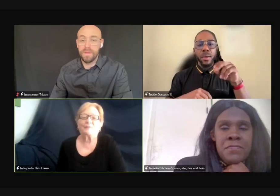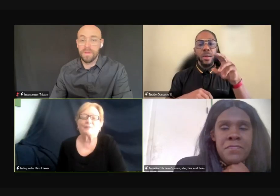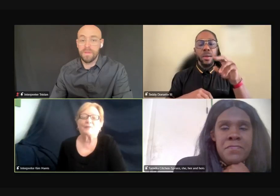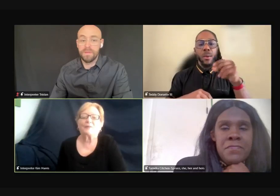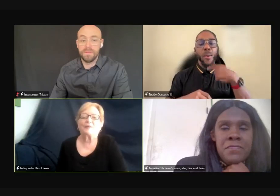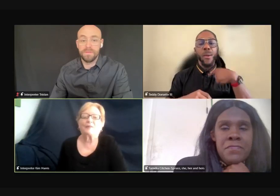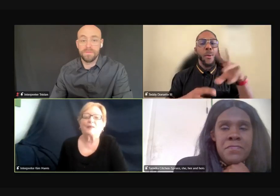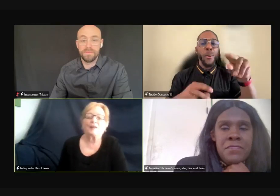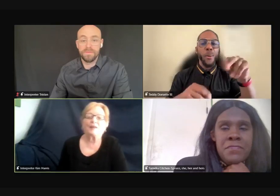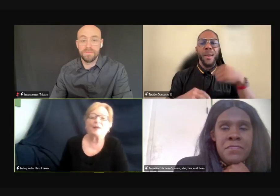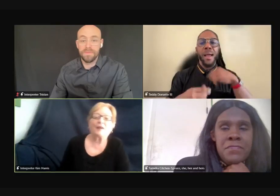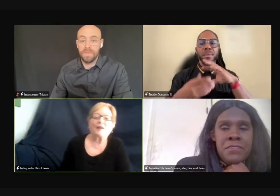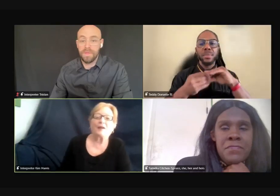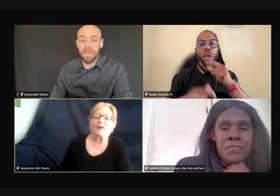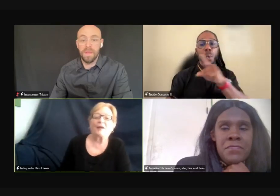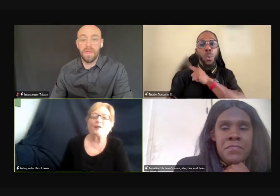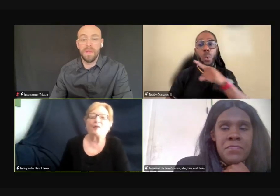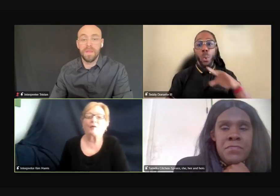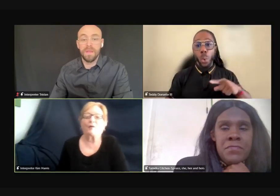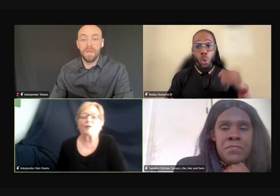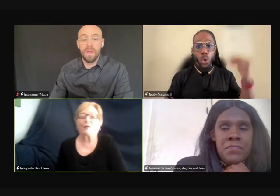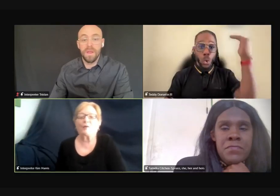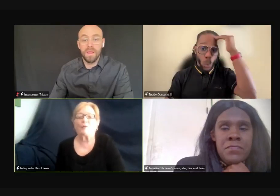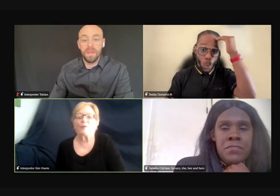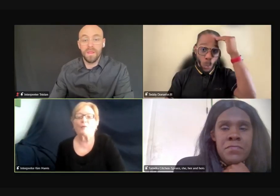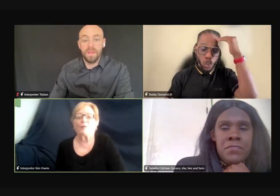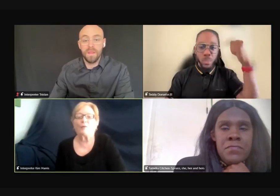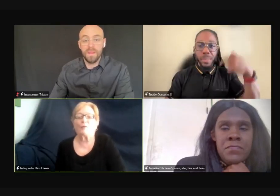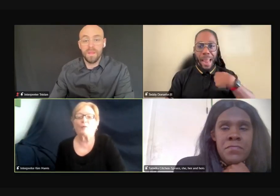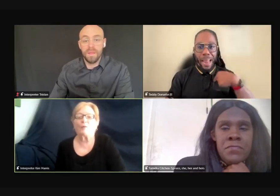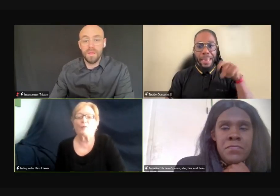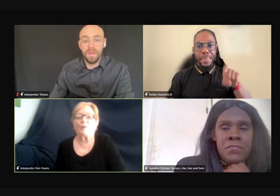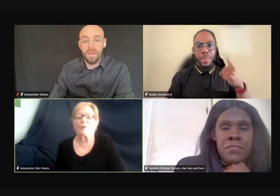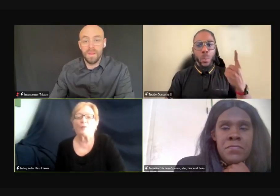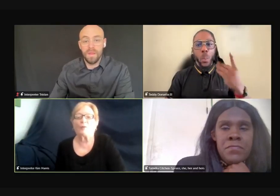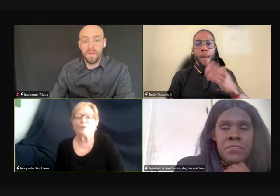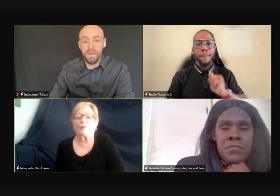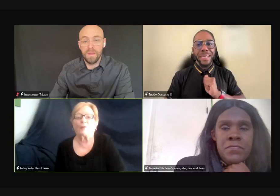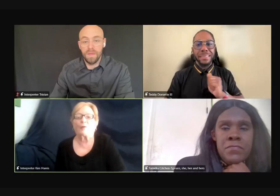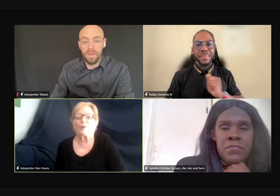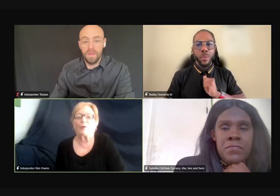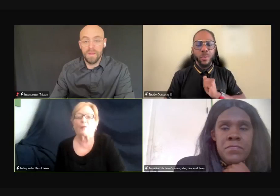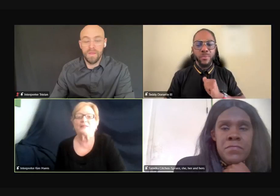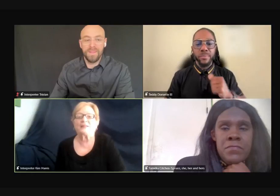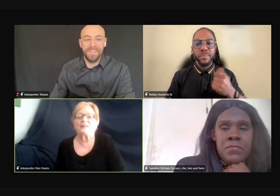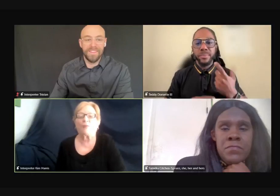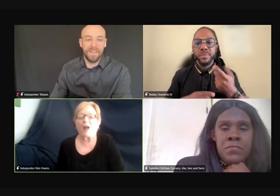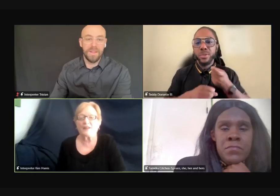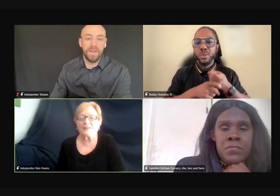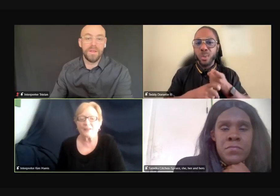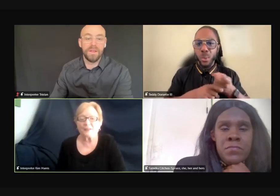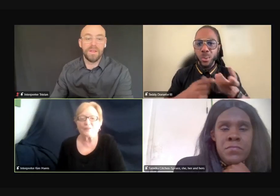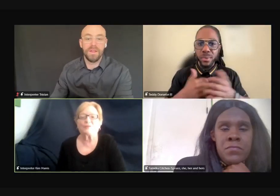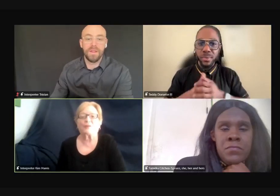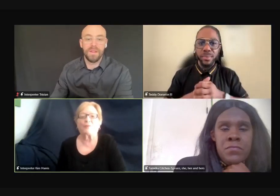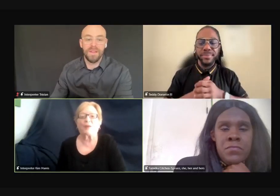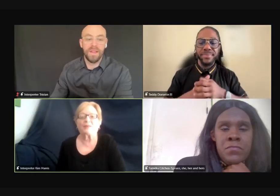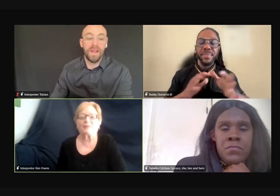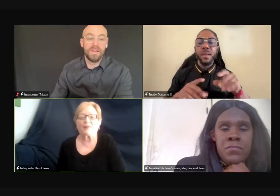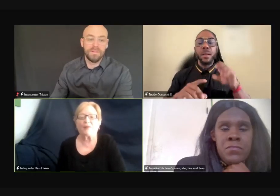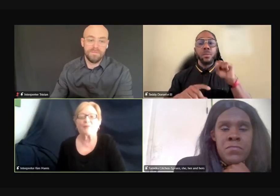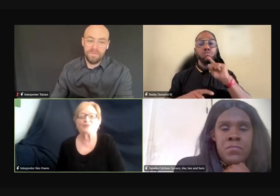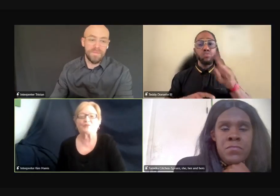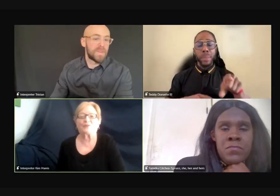um, I did, I did do some